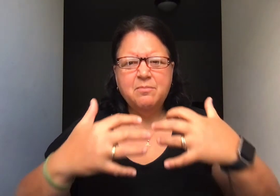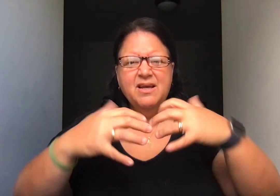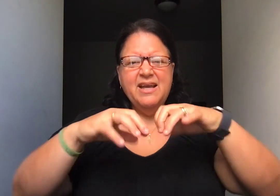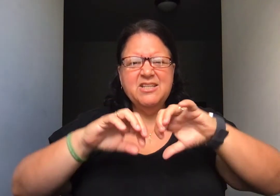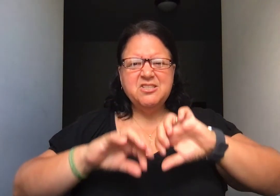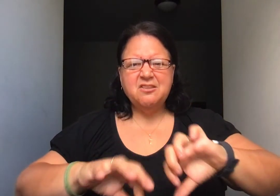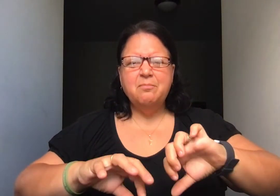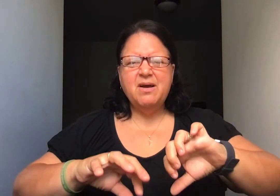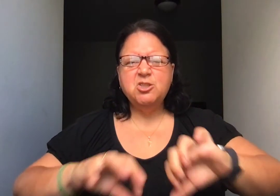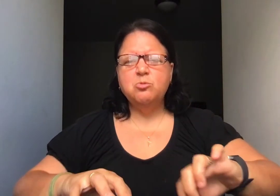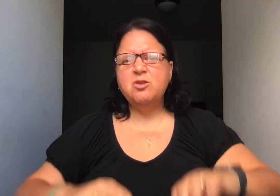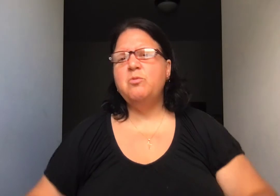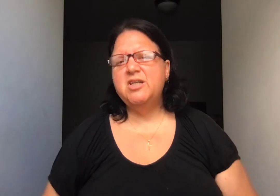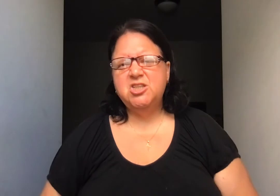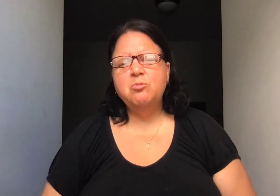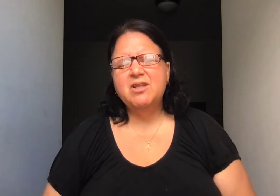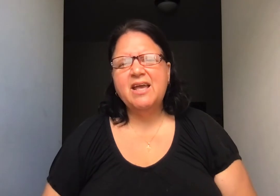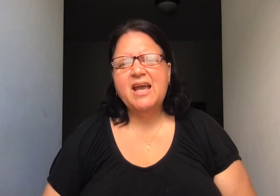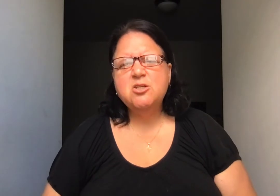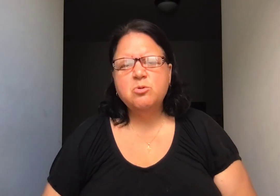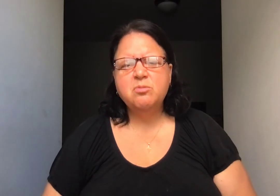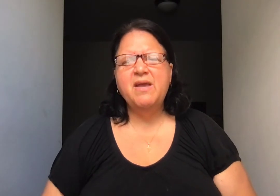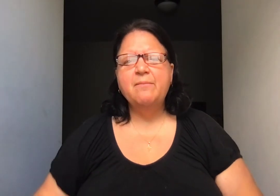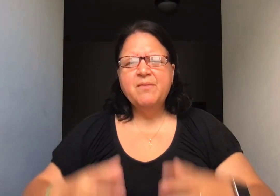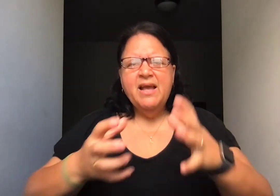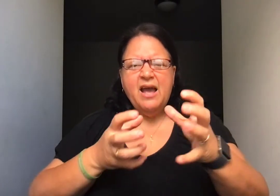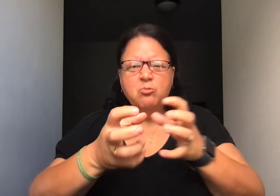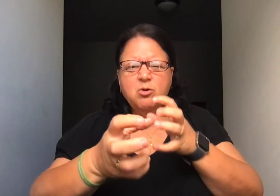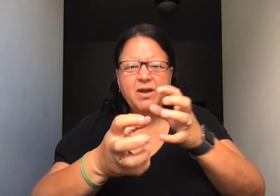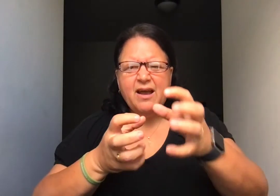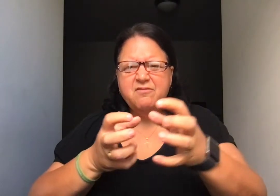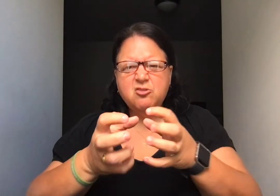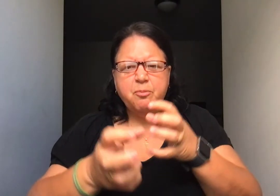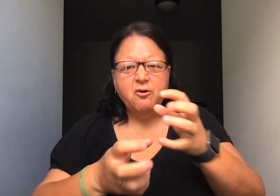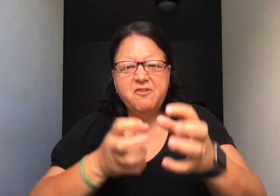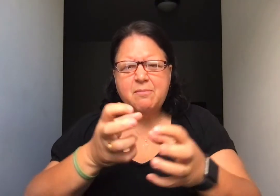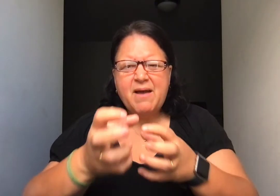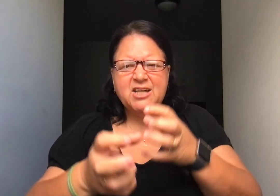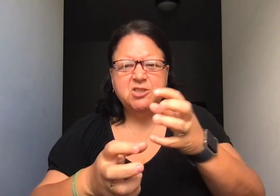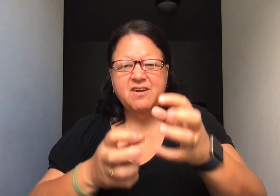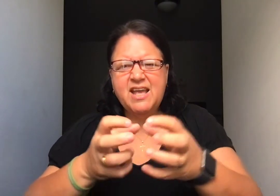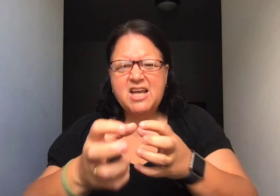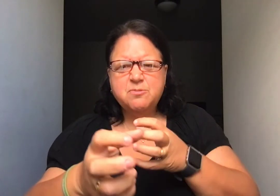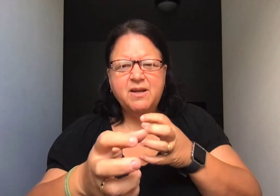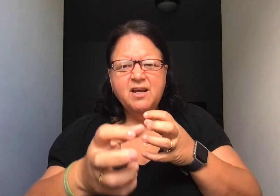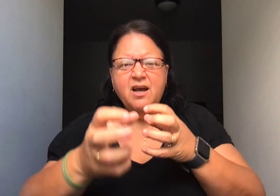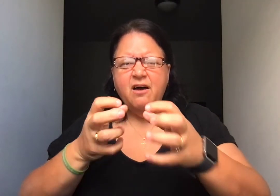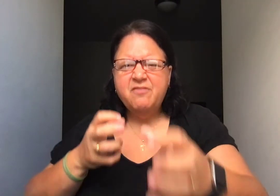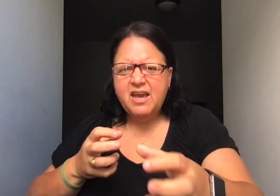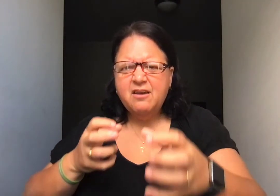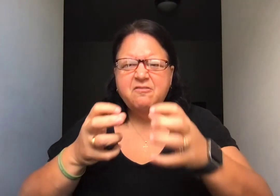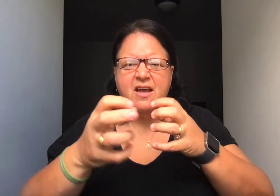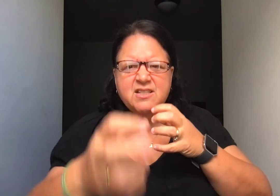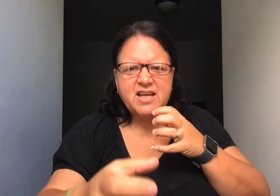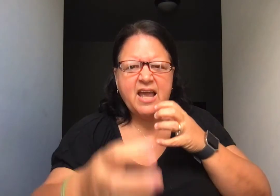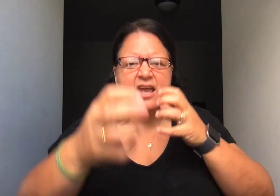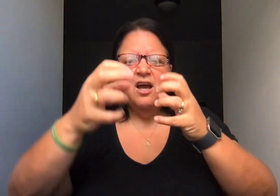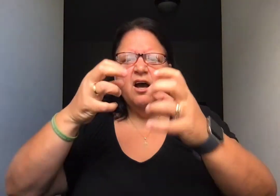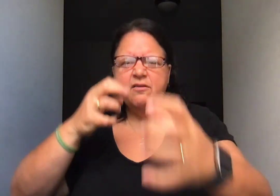is to the measure with which he will engage with me. And when we have this perfect match of engagement, of give and take, of